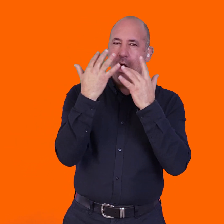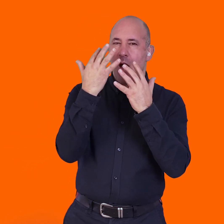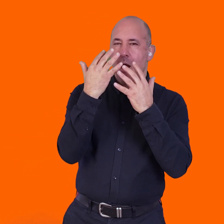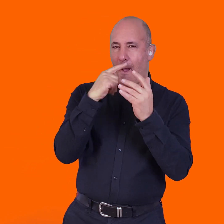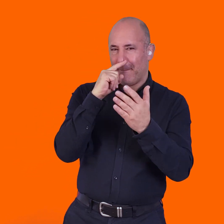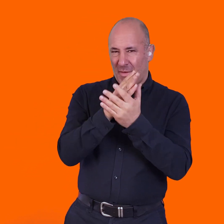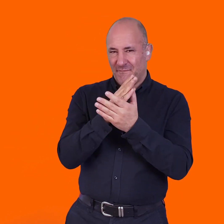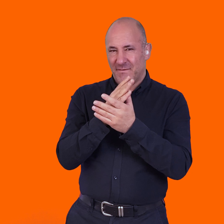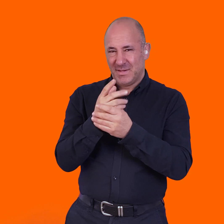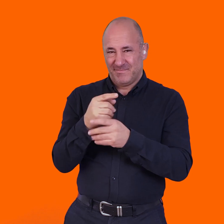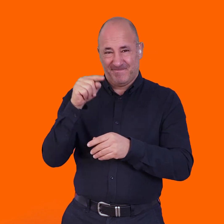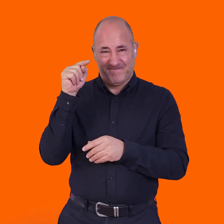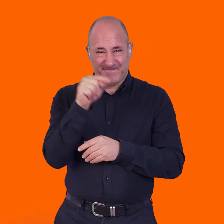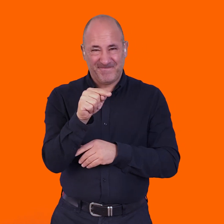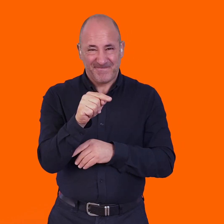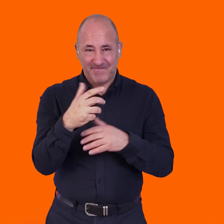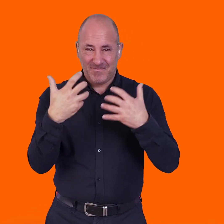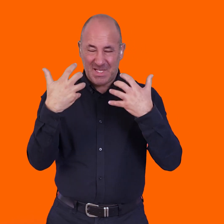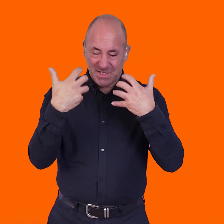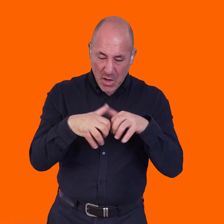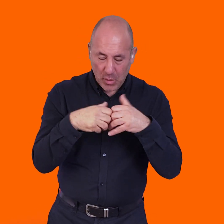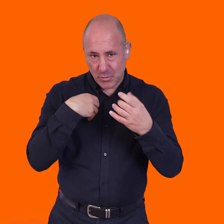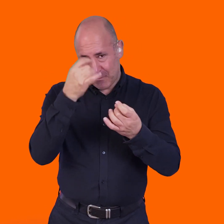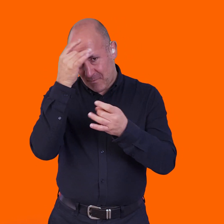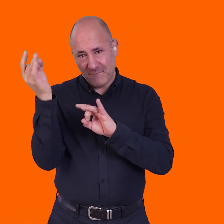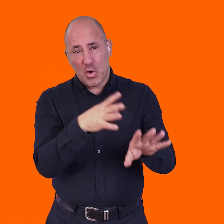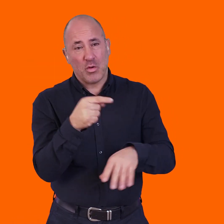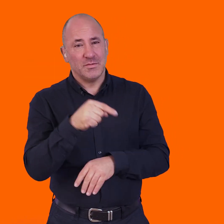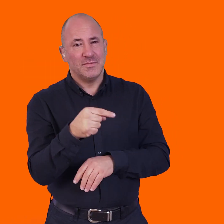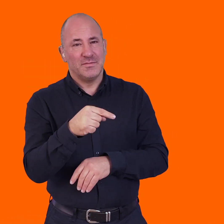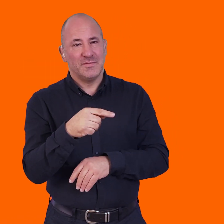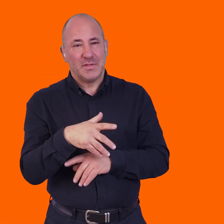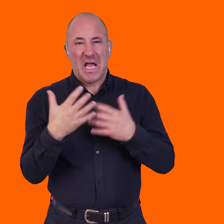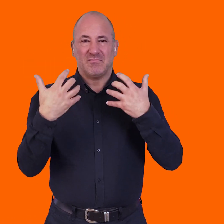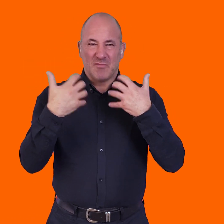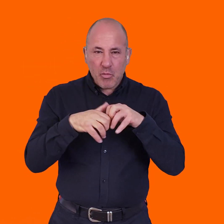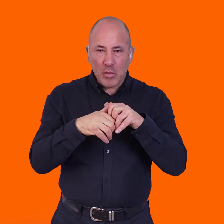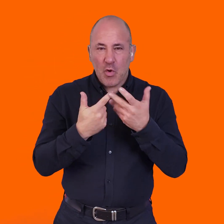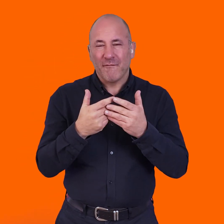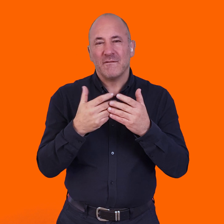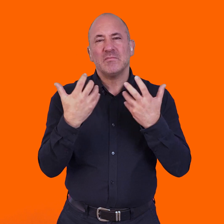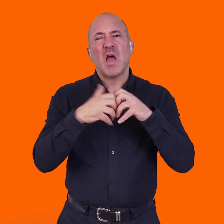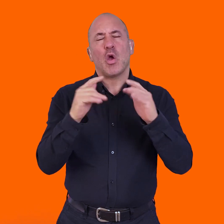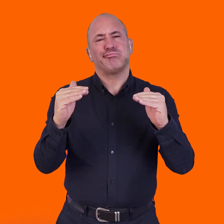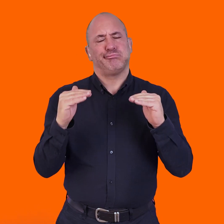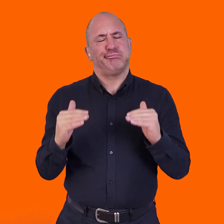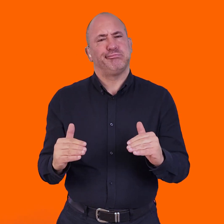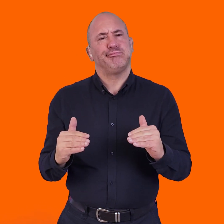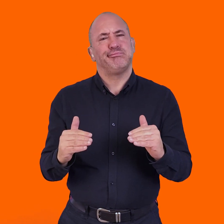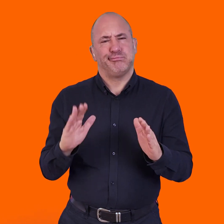believe in, it's definitely very much about the technology of the forgotten. So